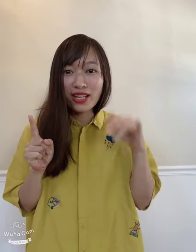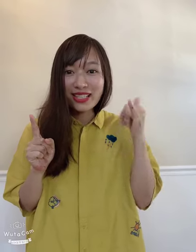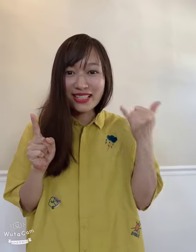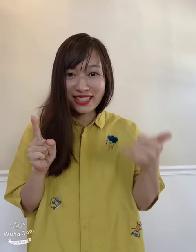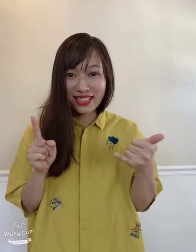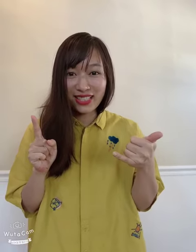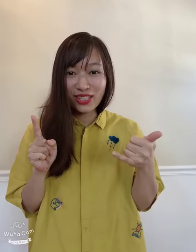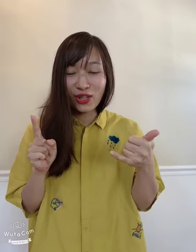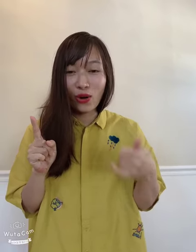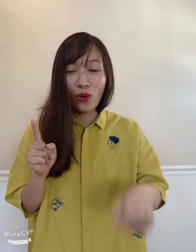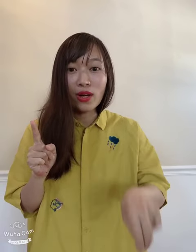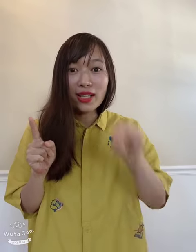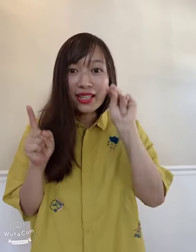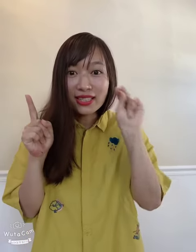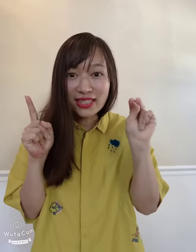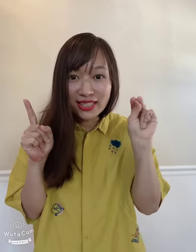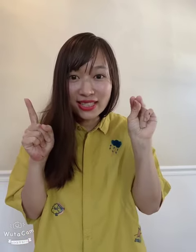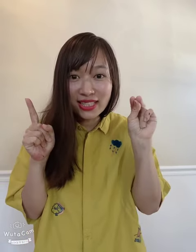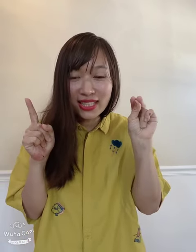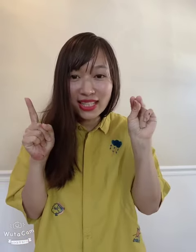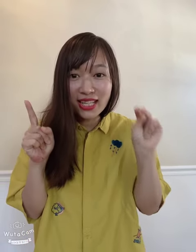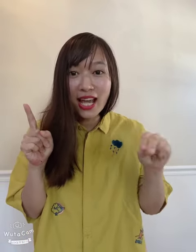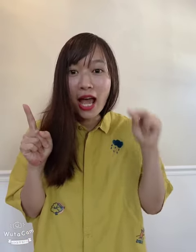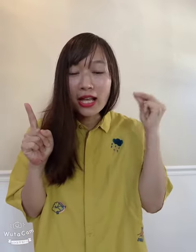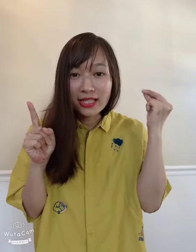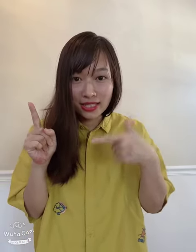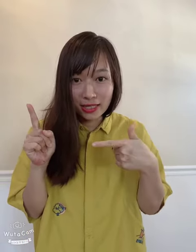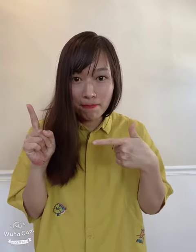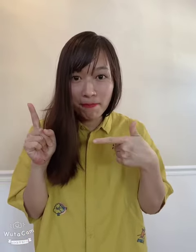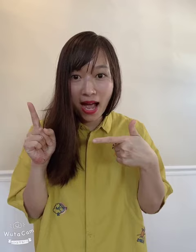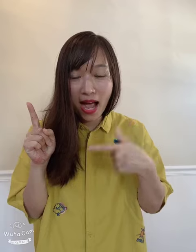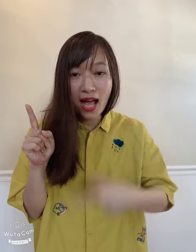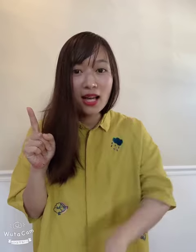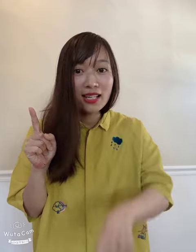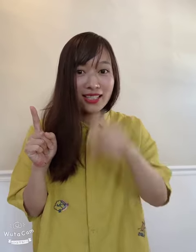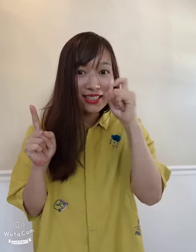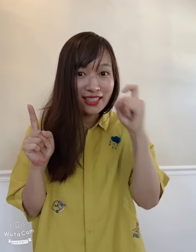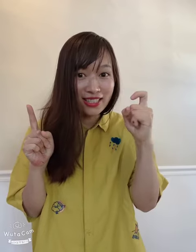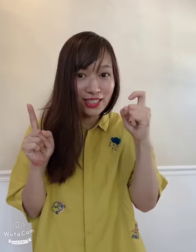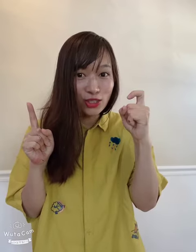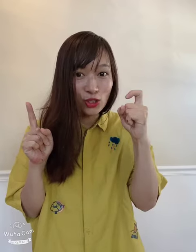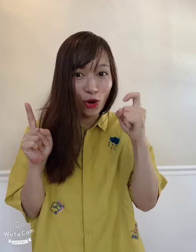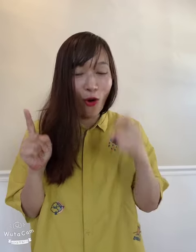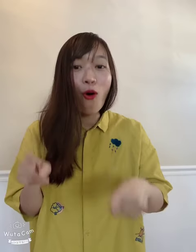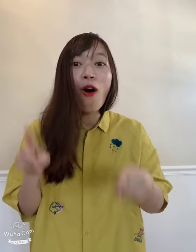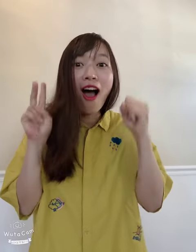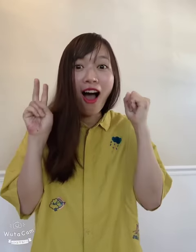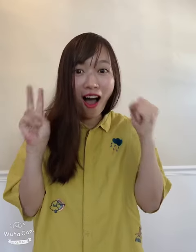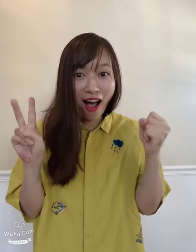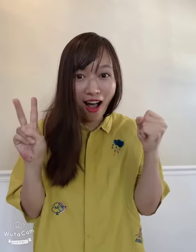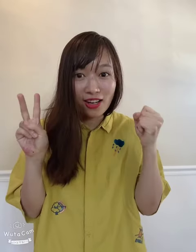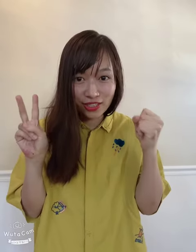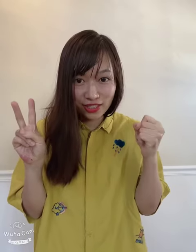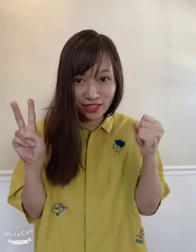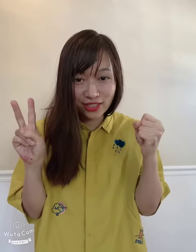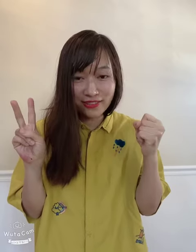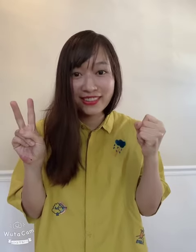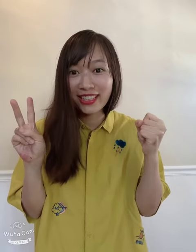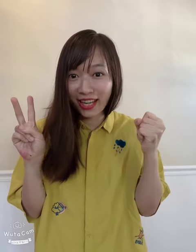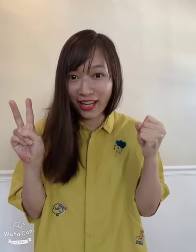16, 17, 18, 19, 20. Can